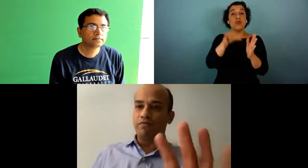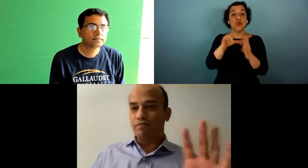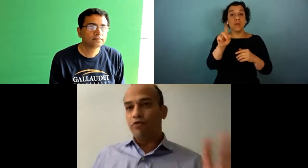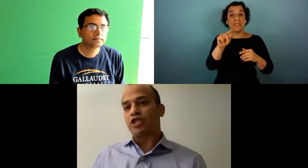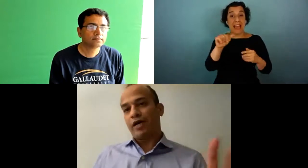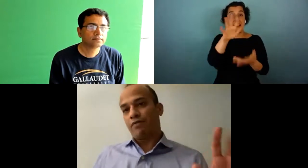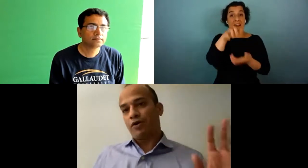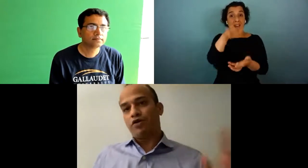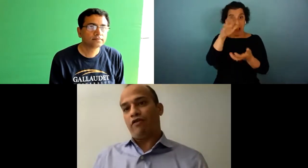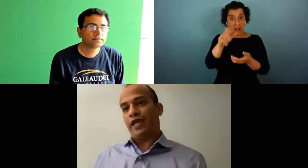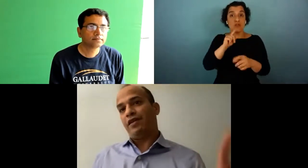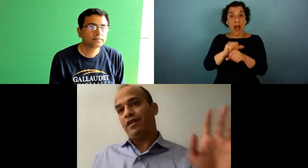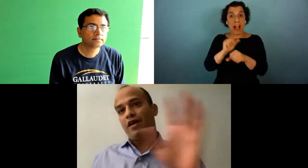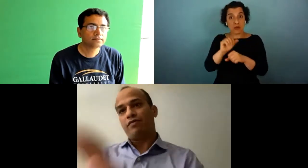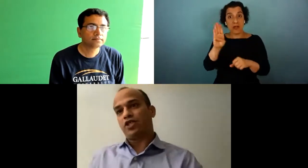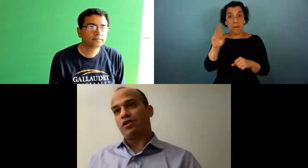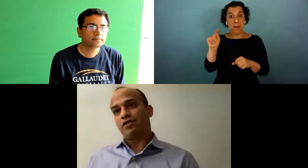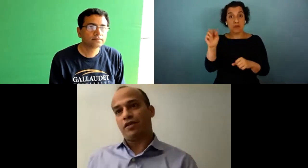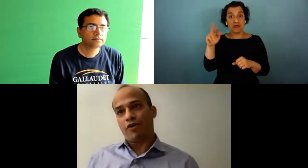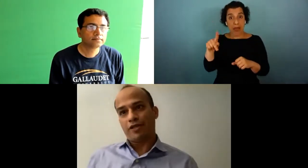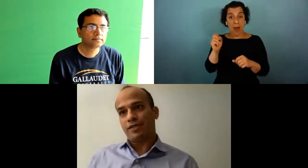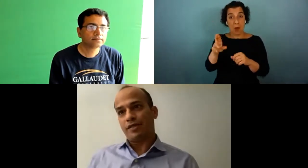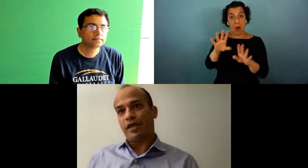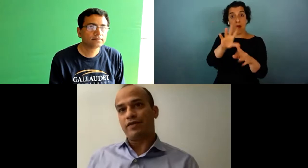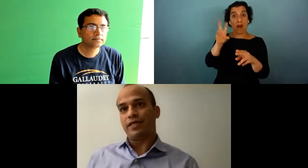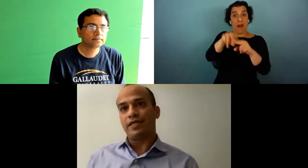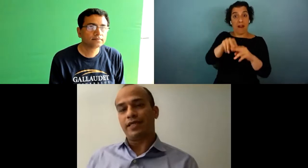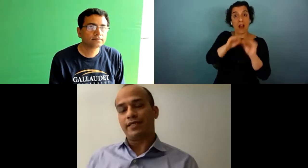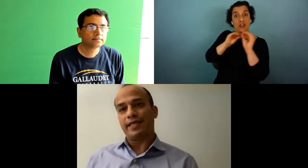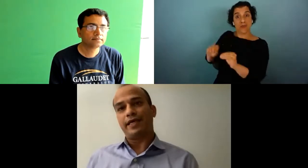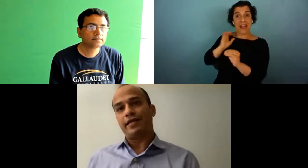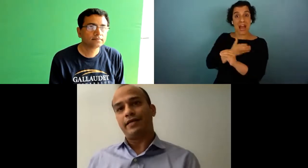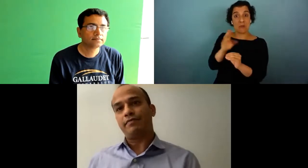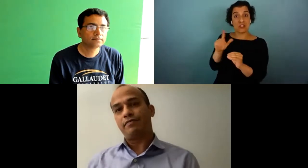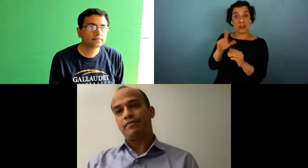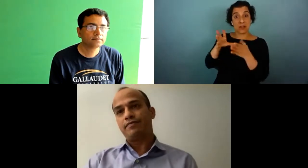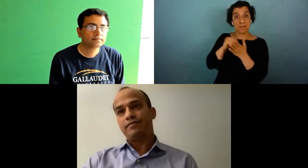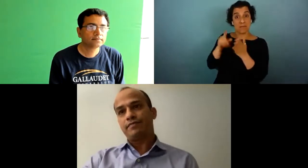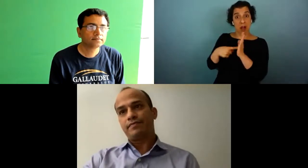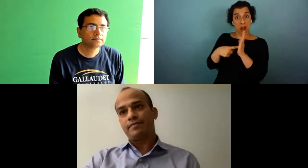to bootstrap or to train our machine learning models and have you seen things like that